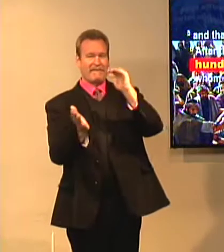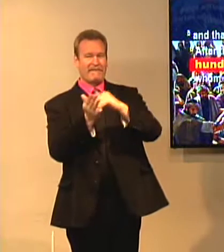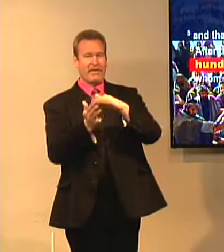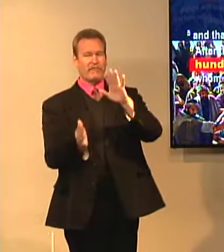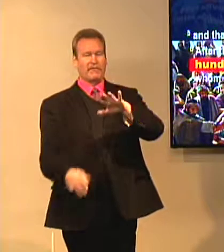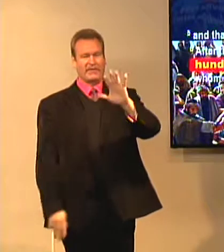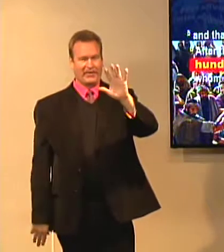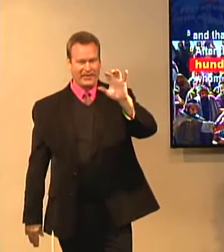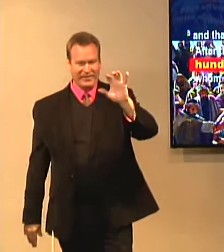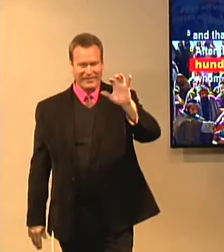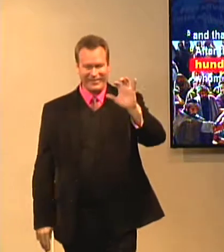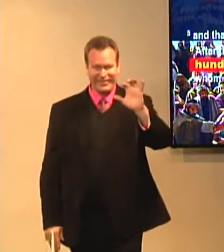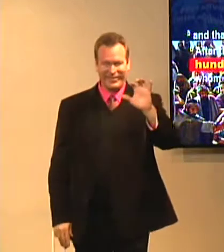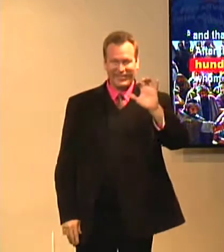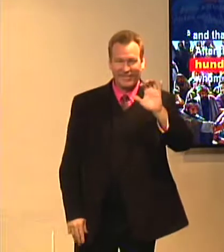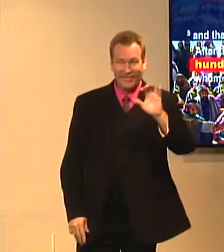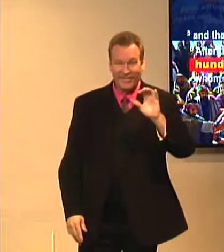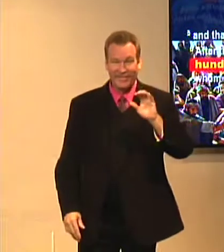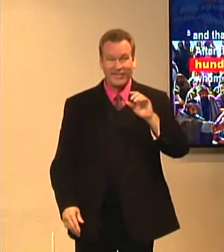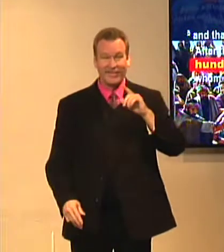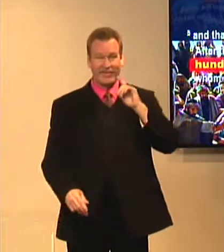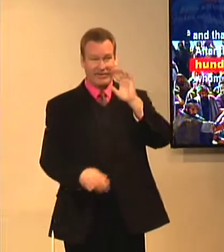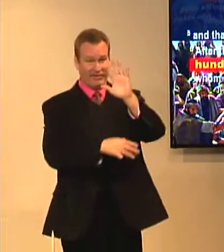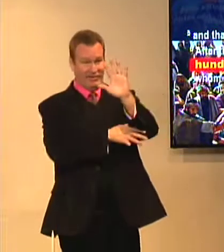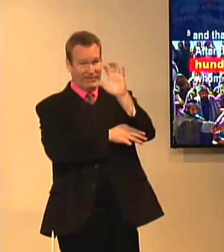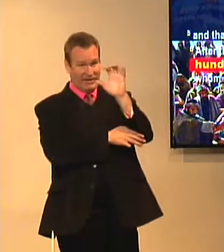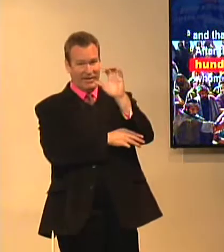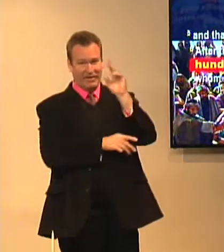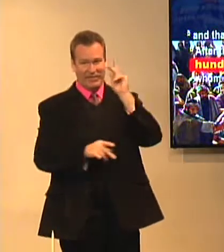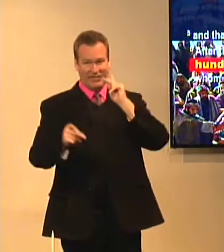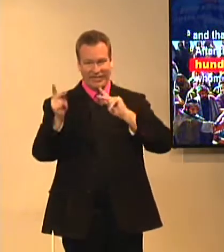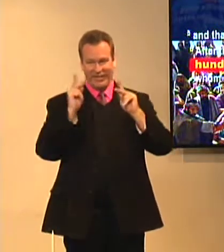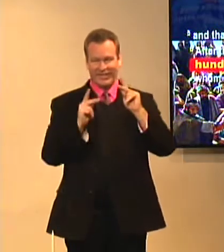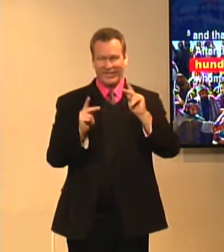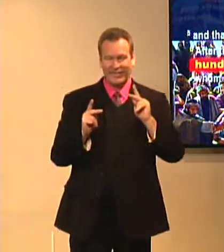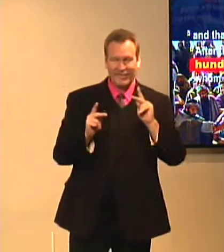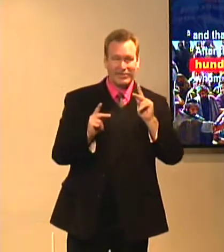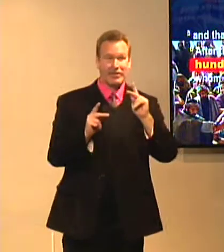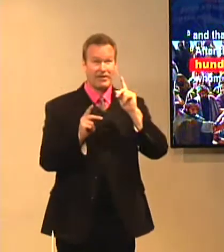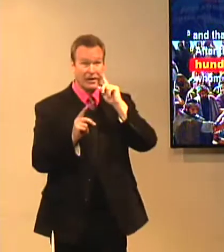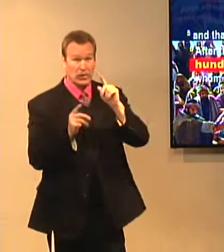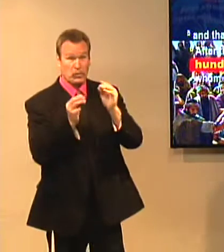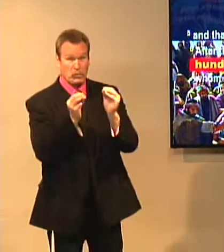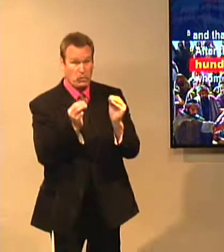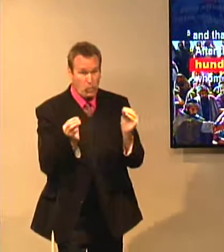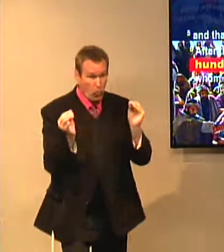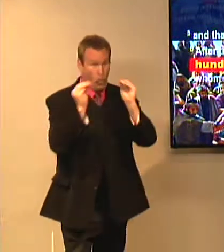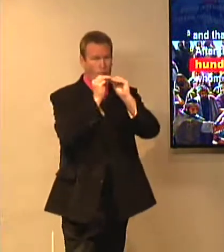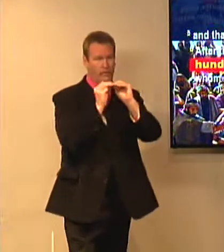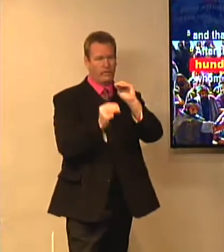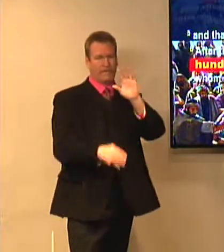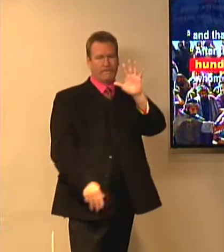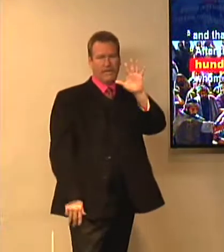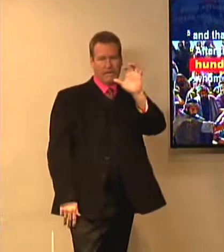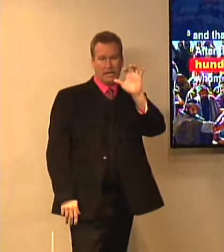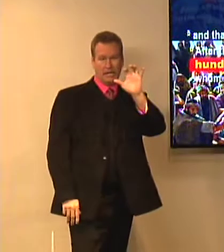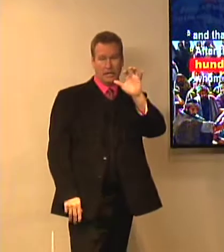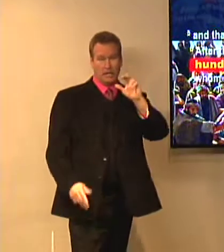five thousand. Five hundred people. There was more than five hundred.